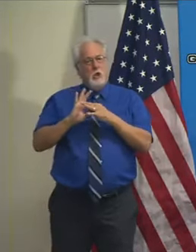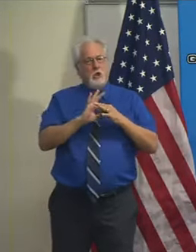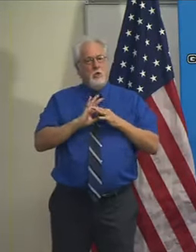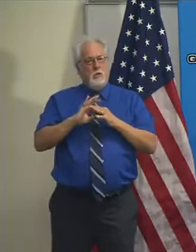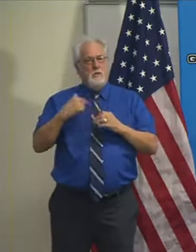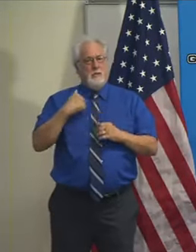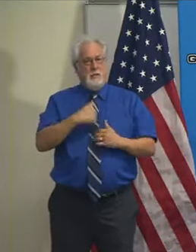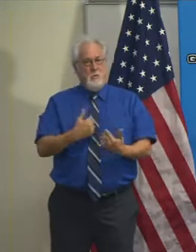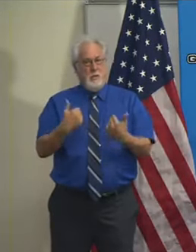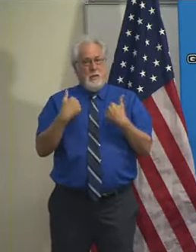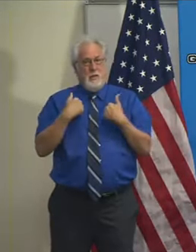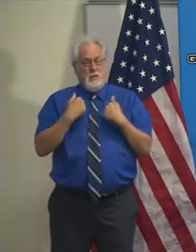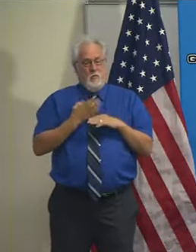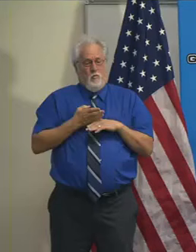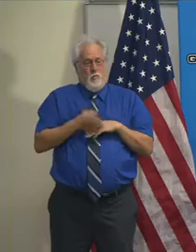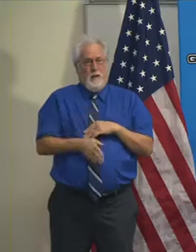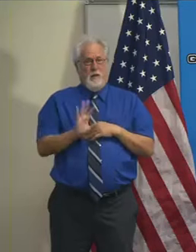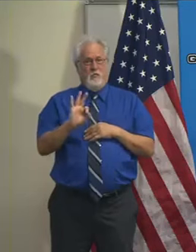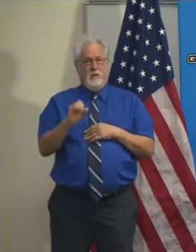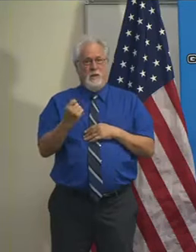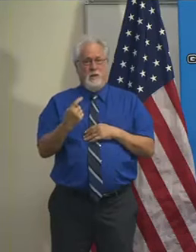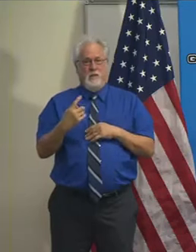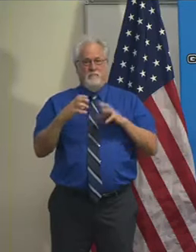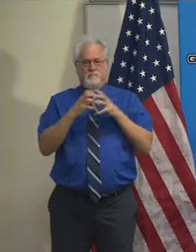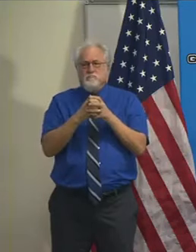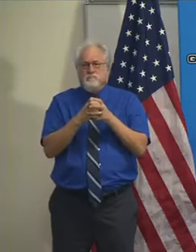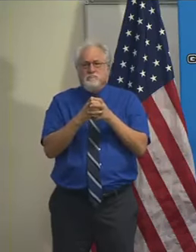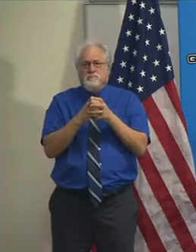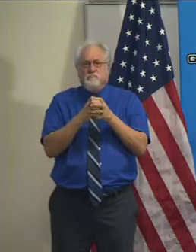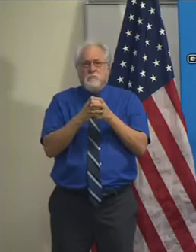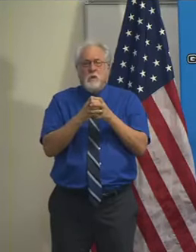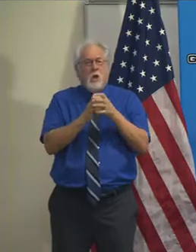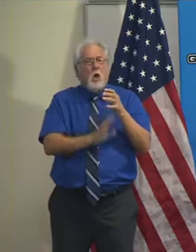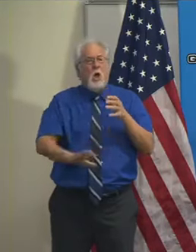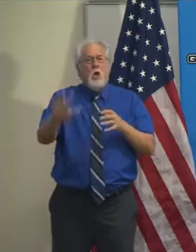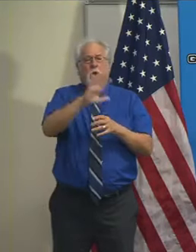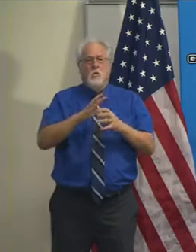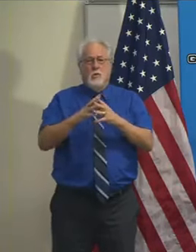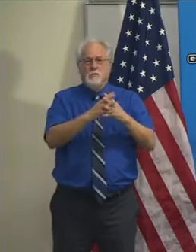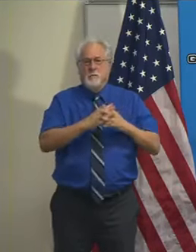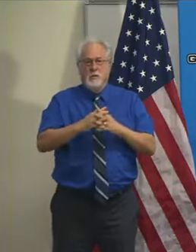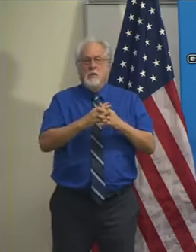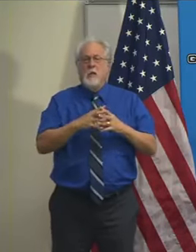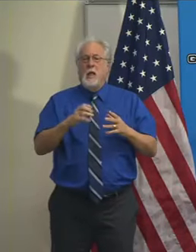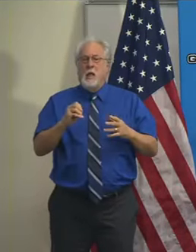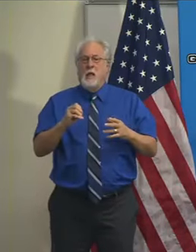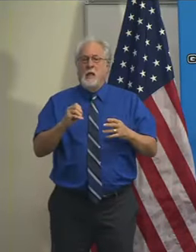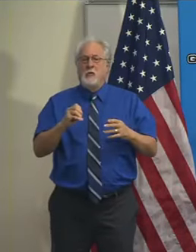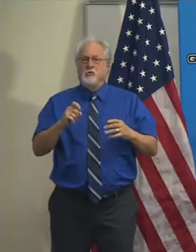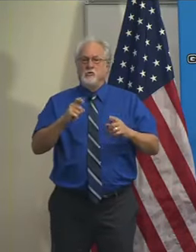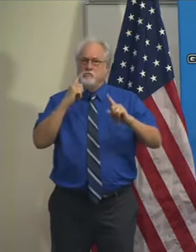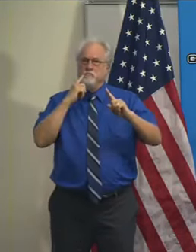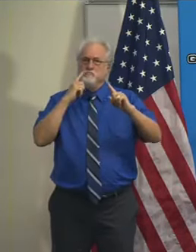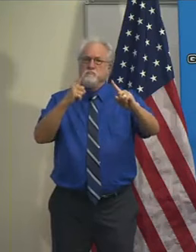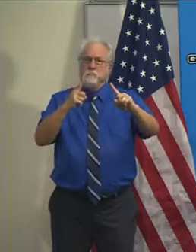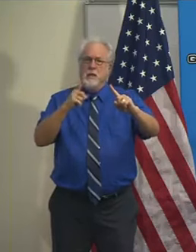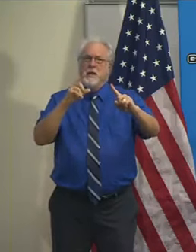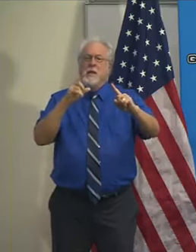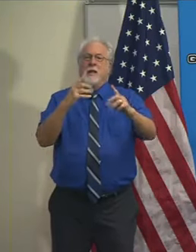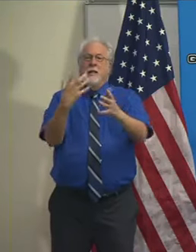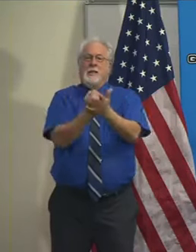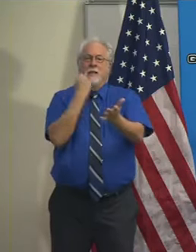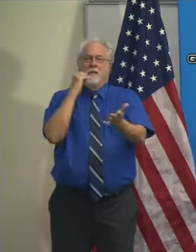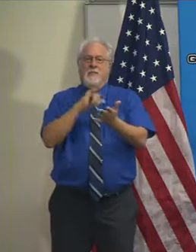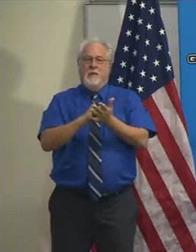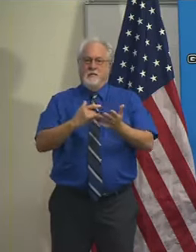had following 9-11 across the country, and we should aspire to regain